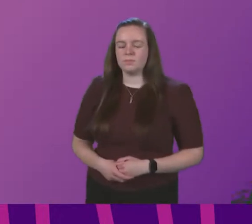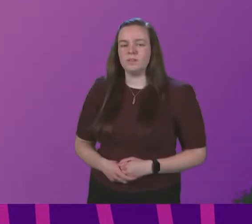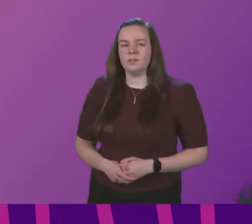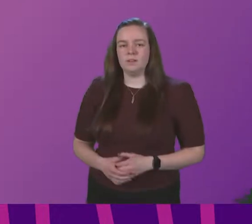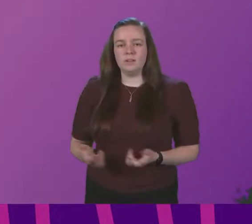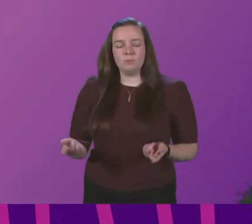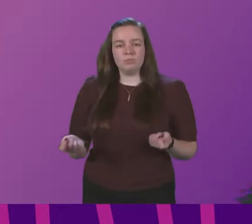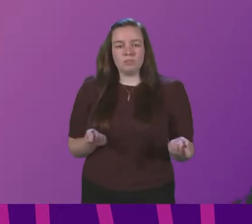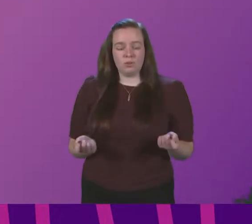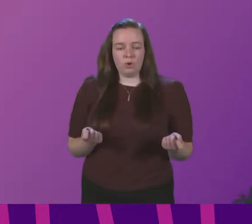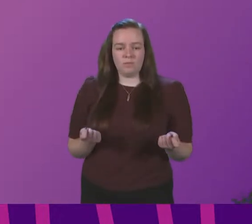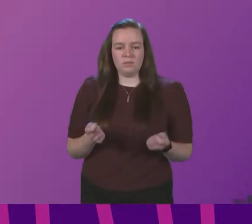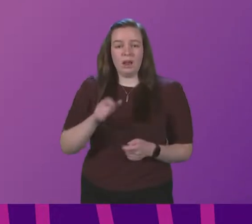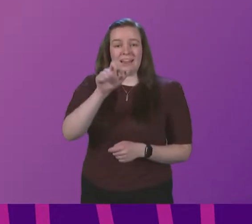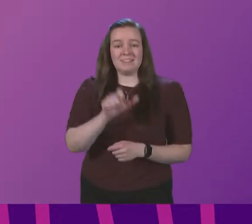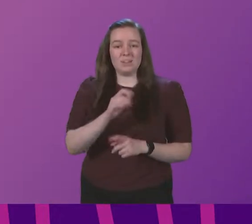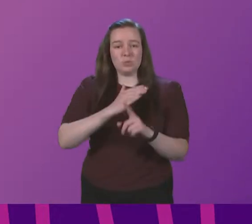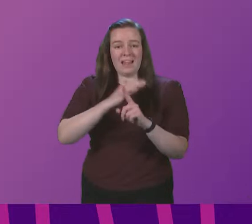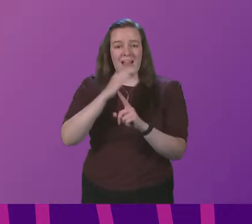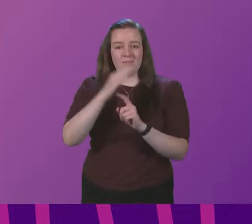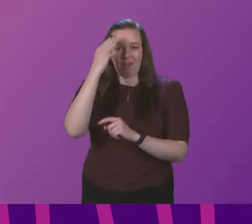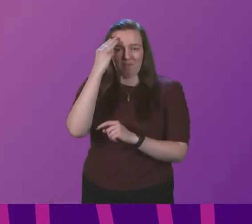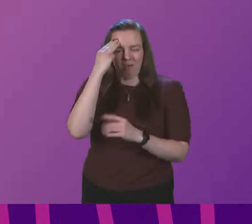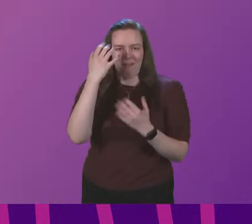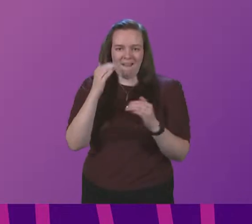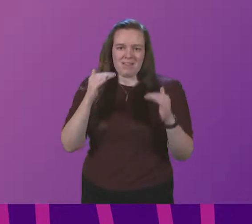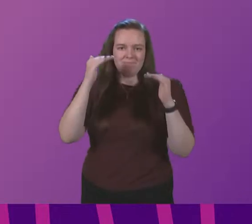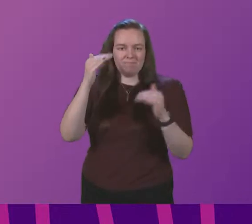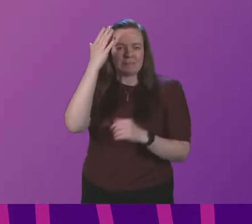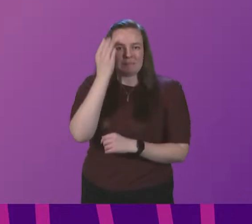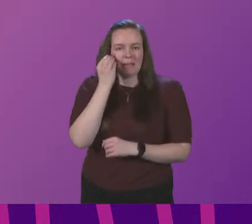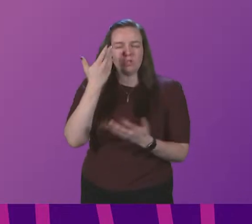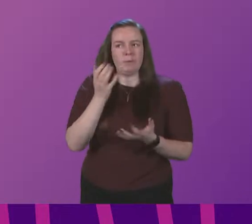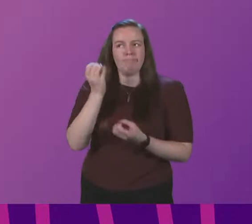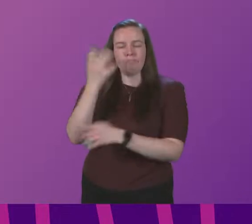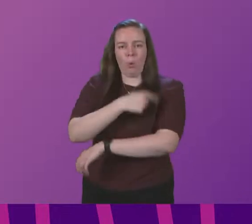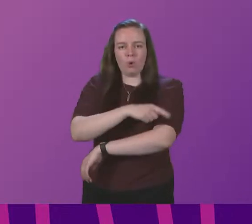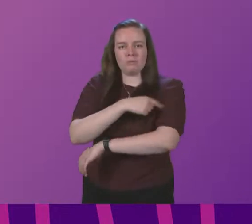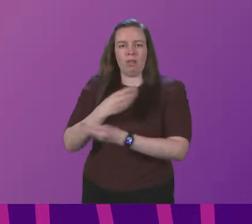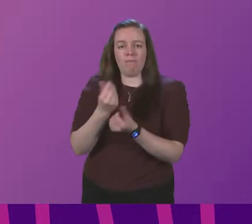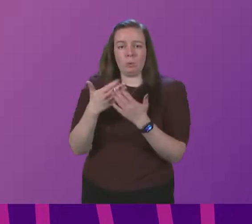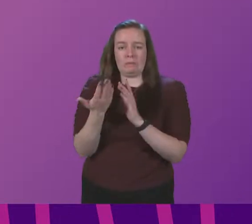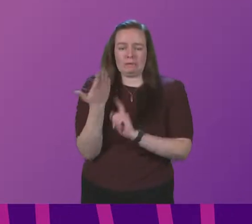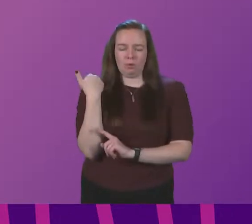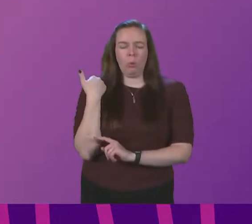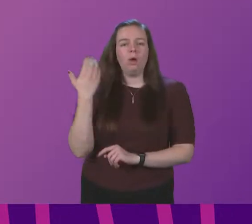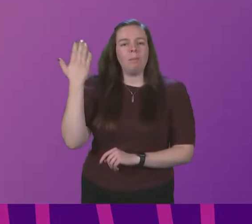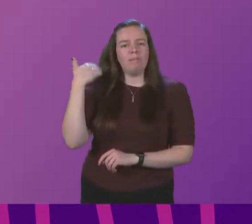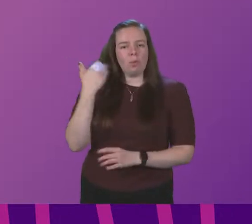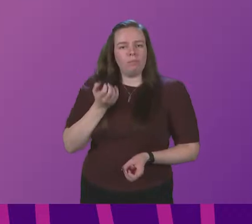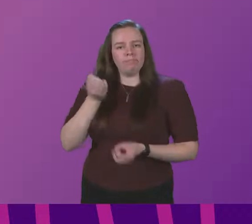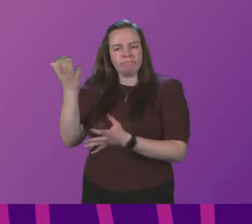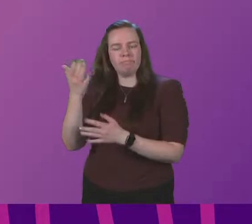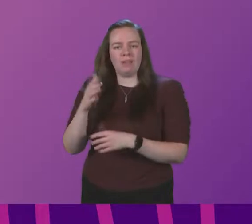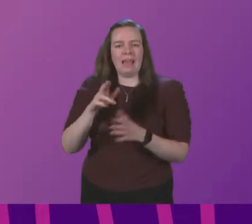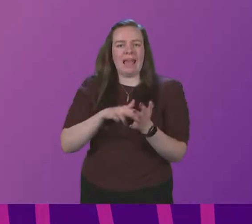officer, a constituent's elderly mother has advanced dementia and was admitted to hospital a few days ago. On previous admissions, NHS Greater Glasgow and